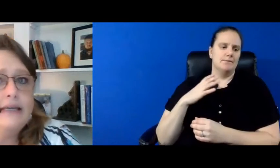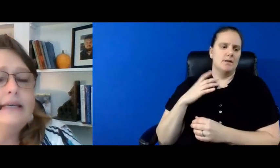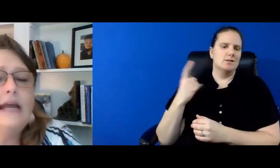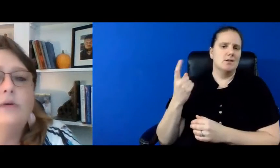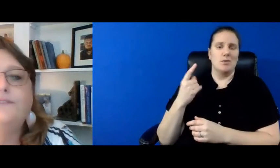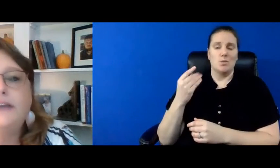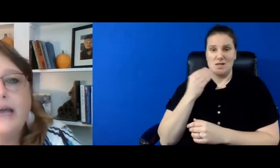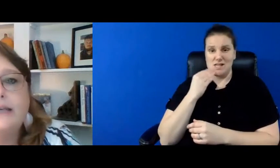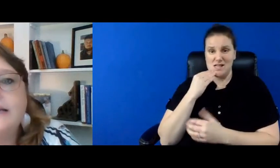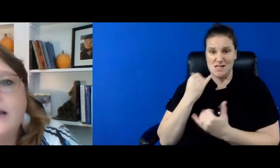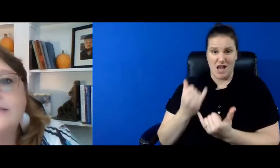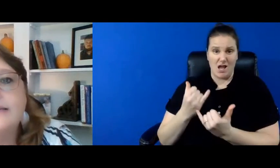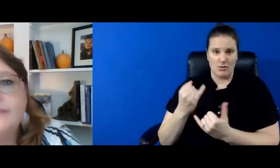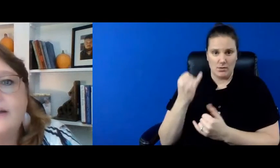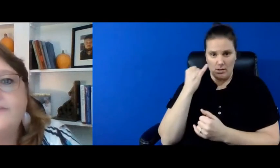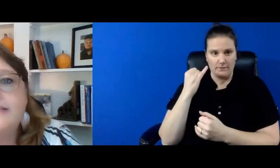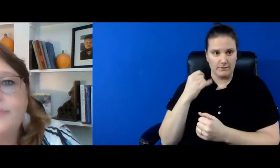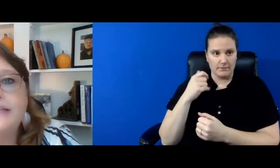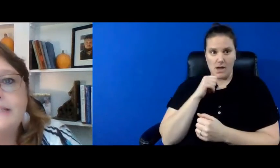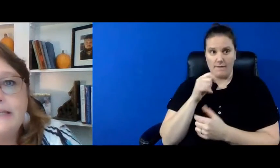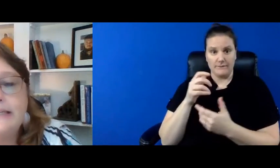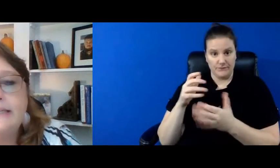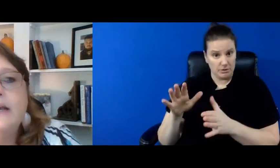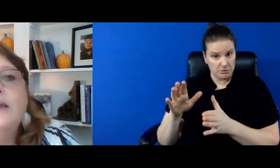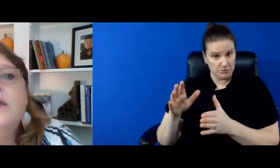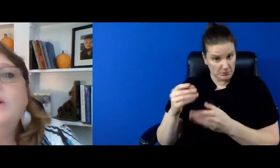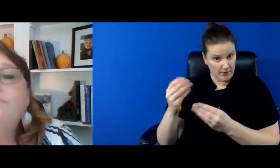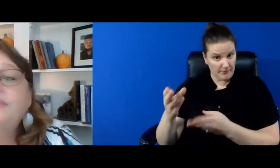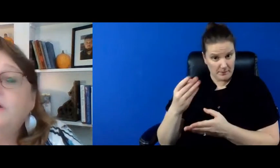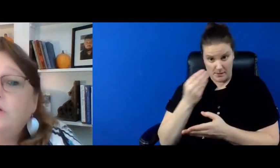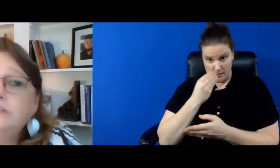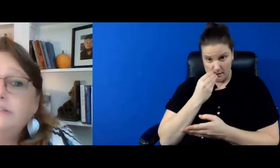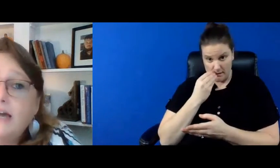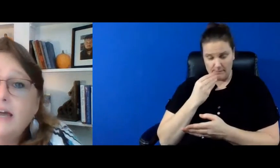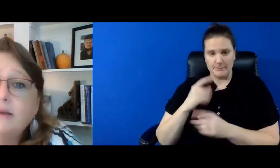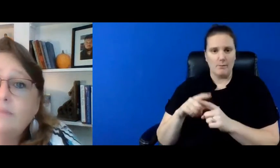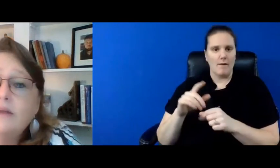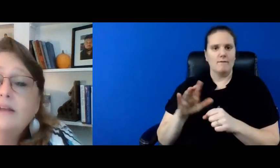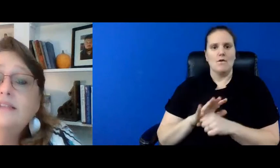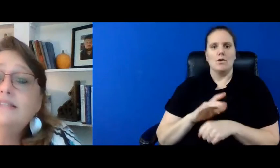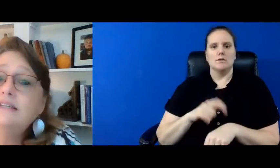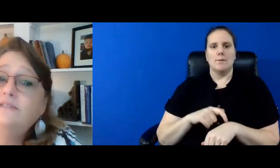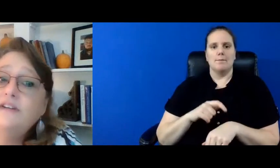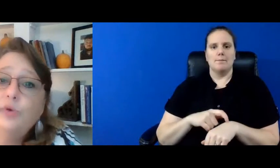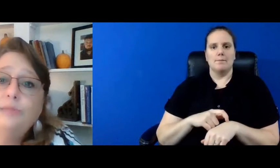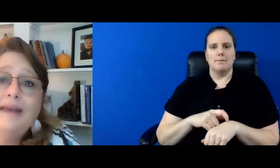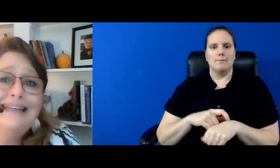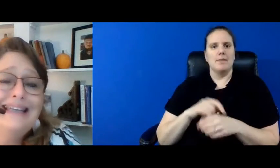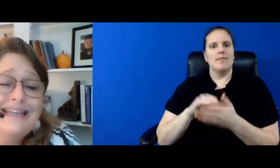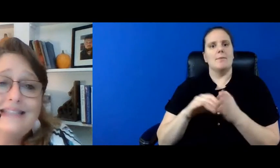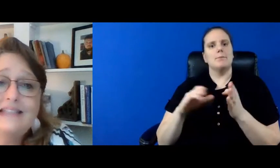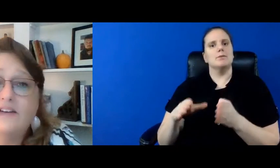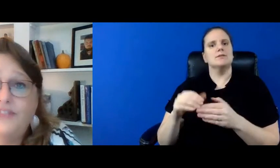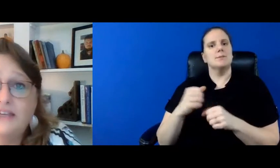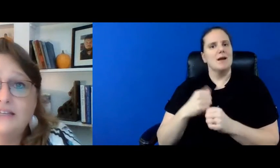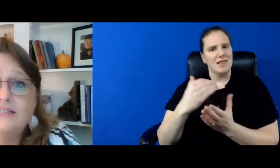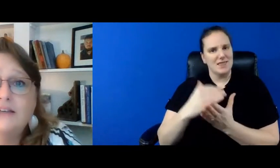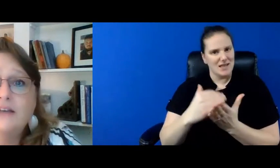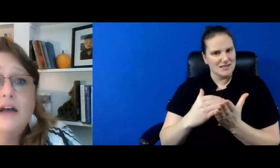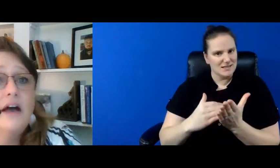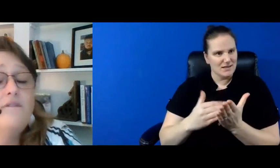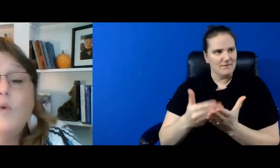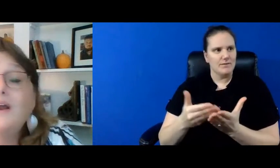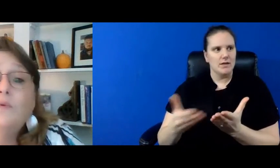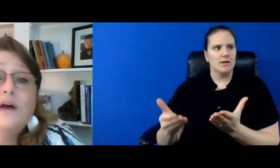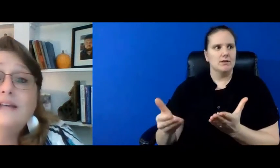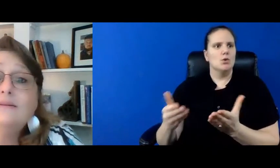something to eat now if he hadn't gotten himself something to eat but the whole time this individual made lists of things